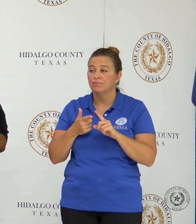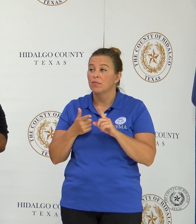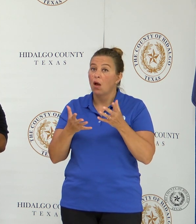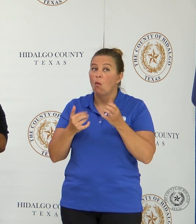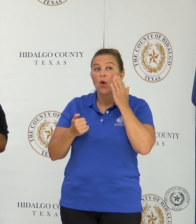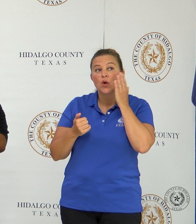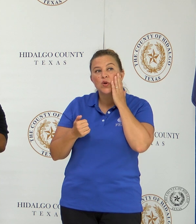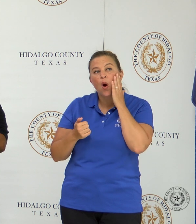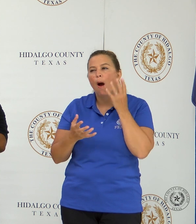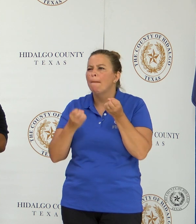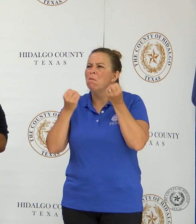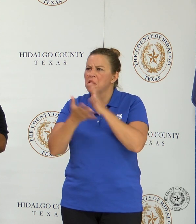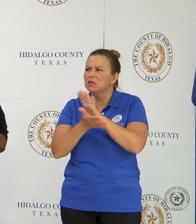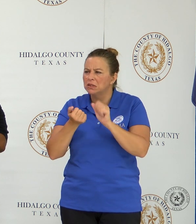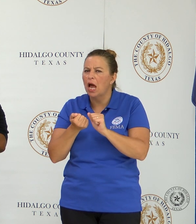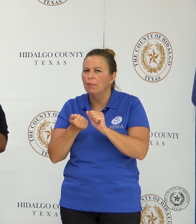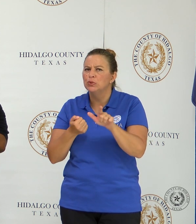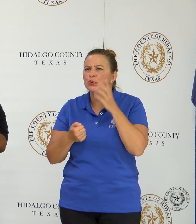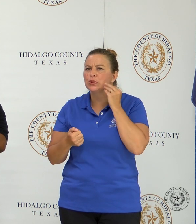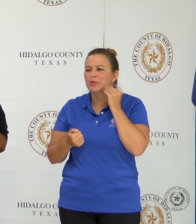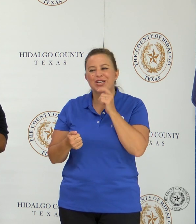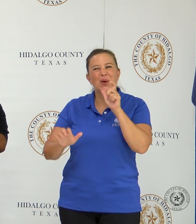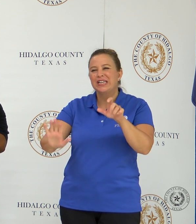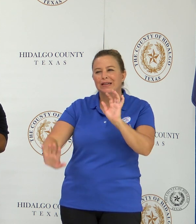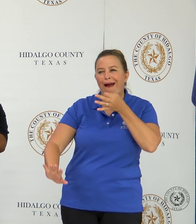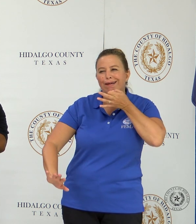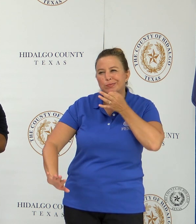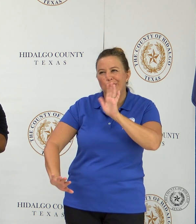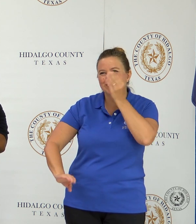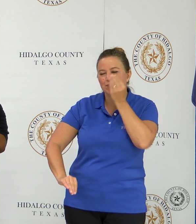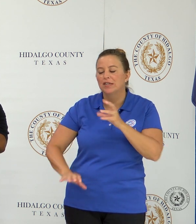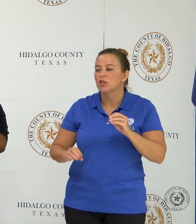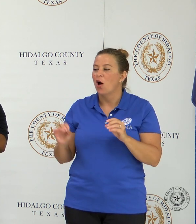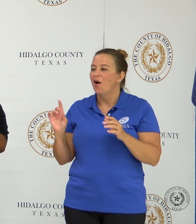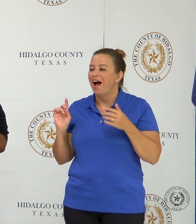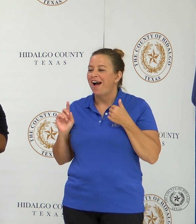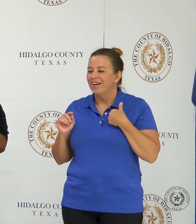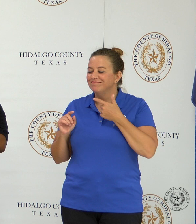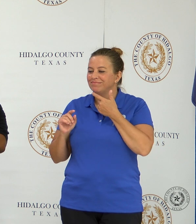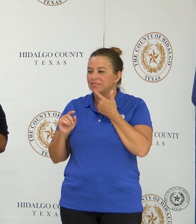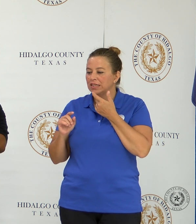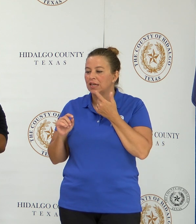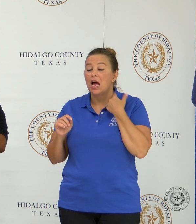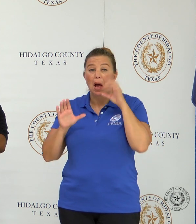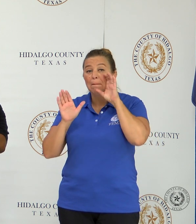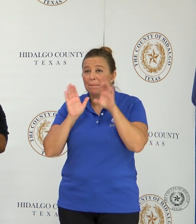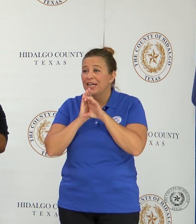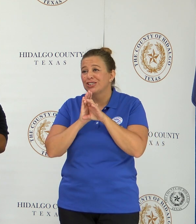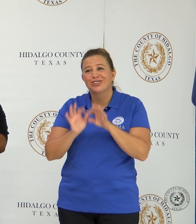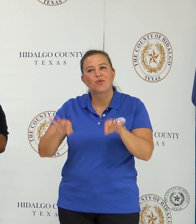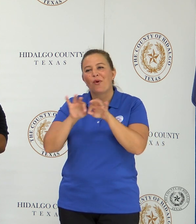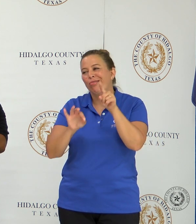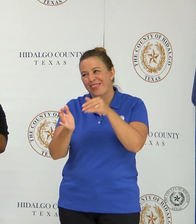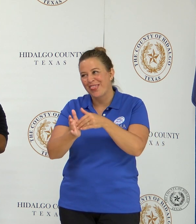We'd like to know about the extent of the damage. You don't have to be an expert on this. The cliche or the term that I've used here recently is that a picture is worth